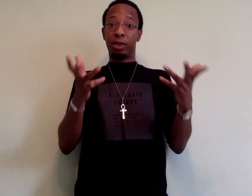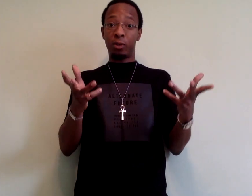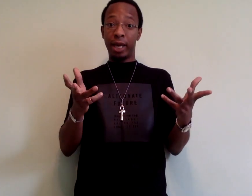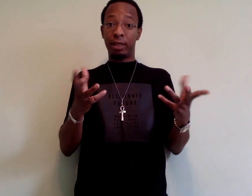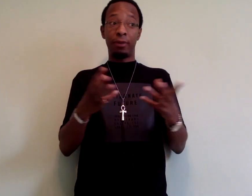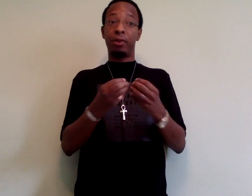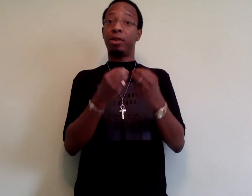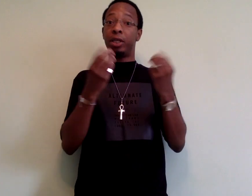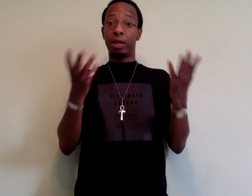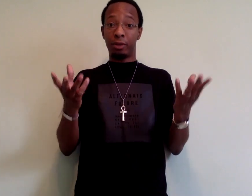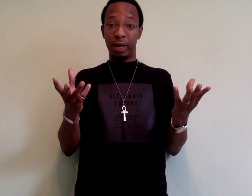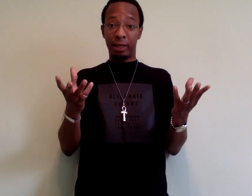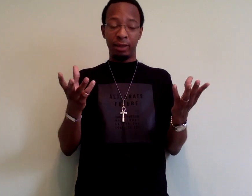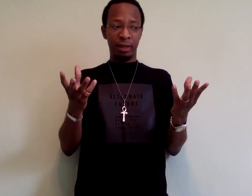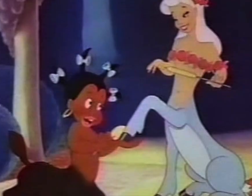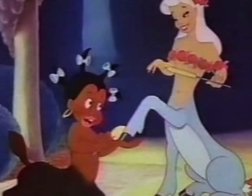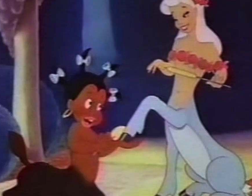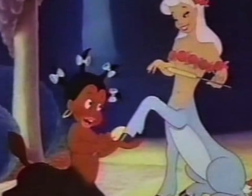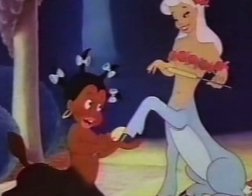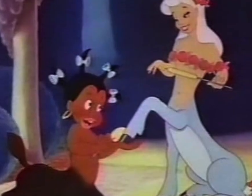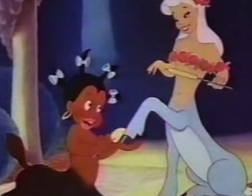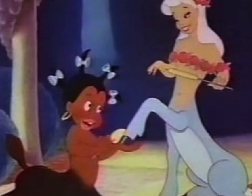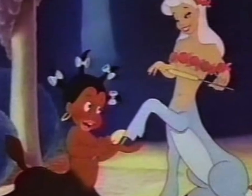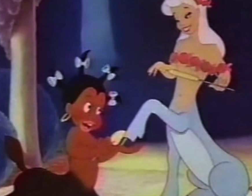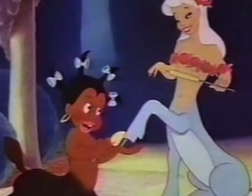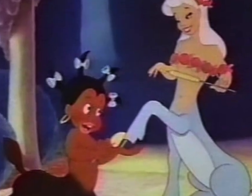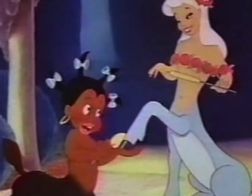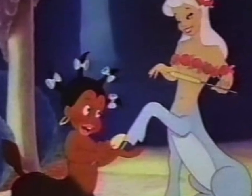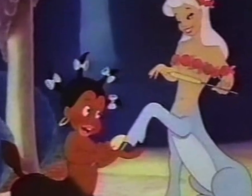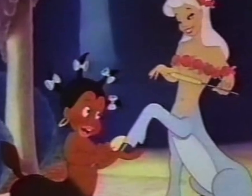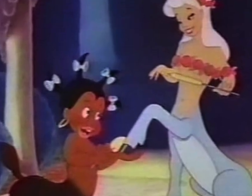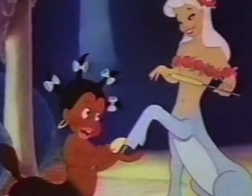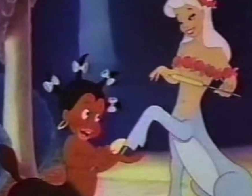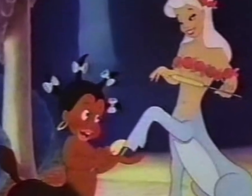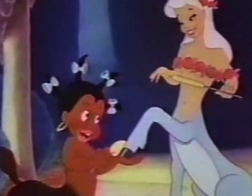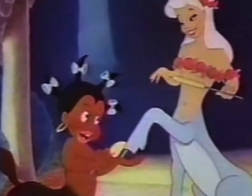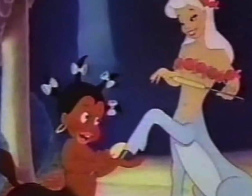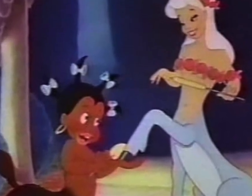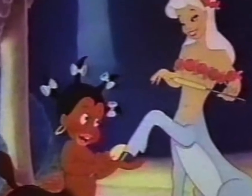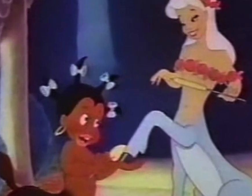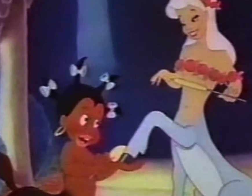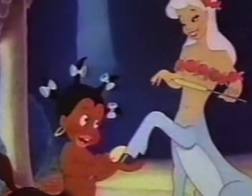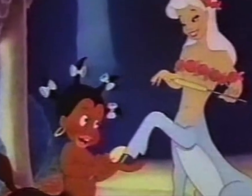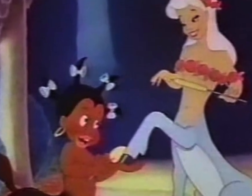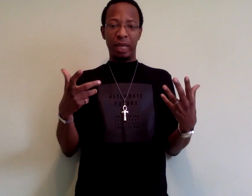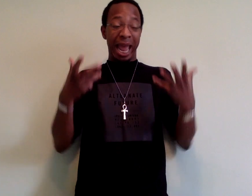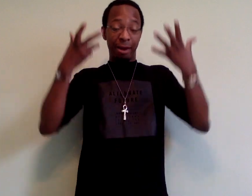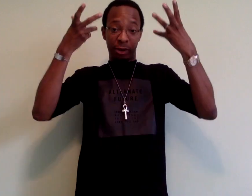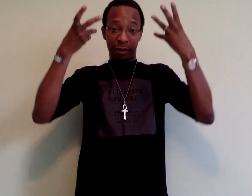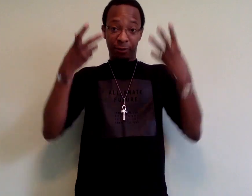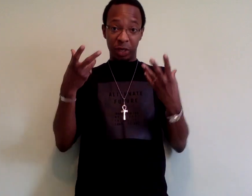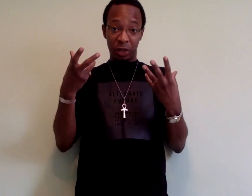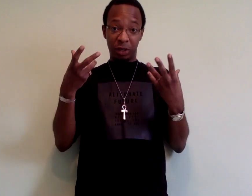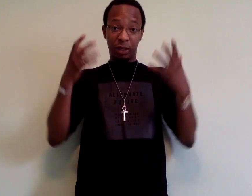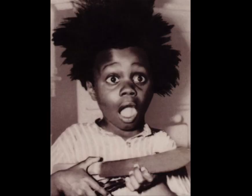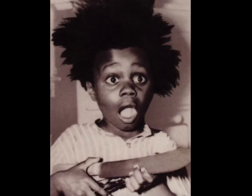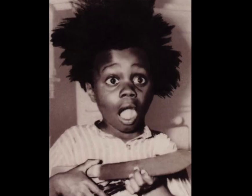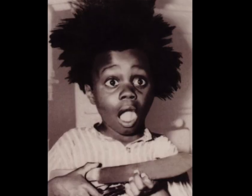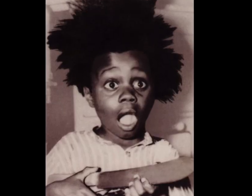to whites, inferior to other races, and unattractive on a physical level. That African features, quote-unquote